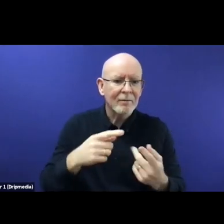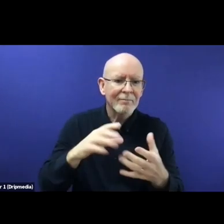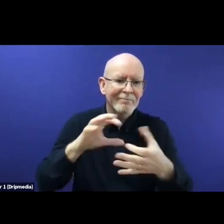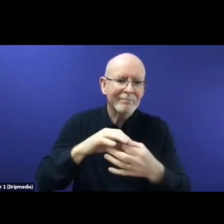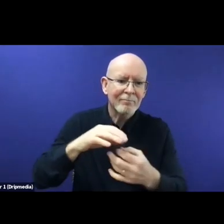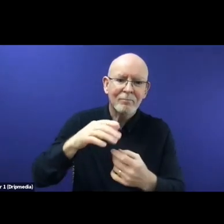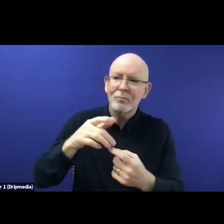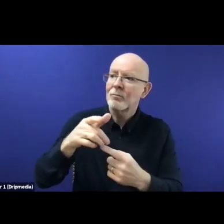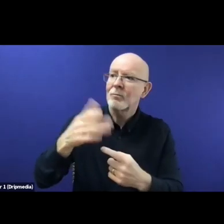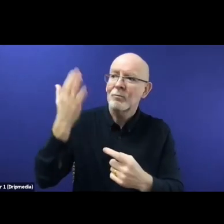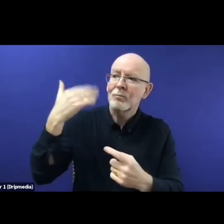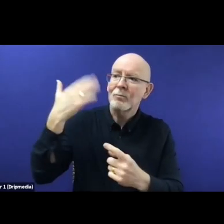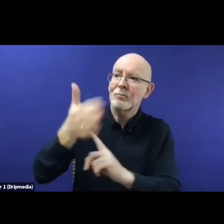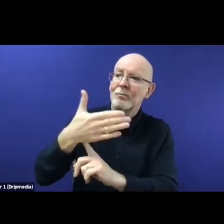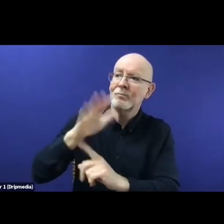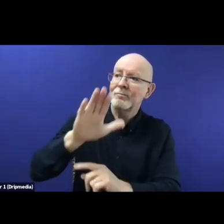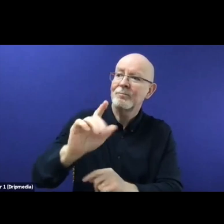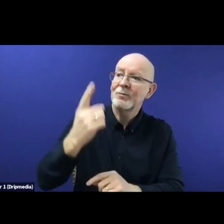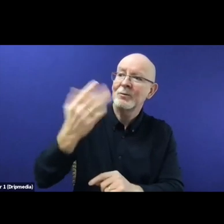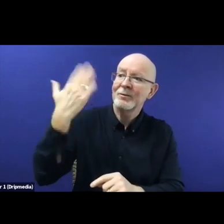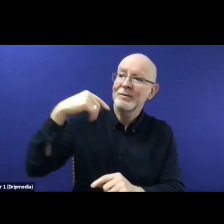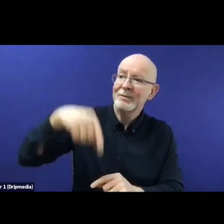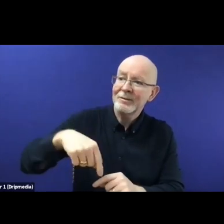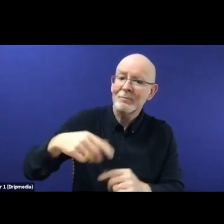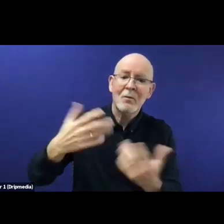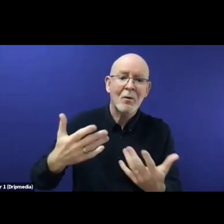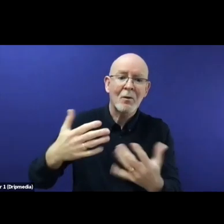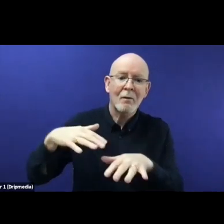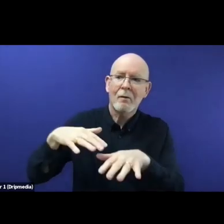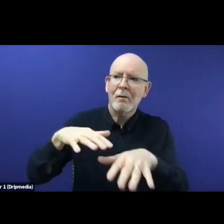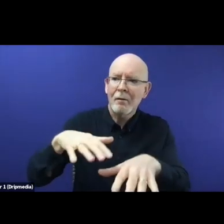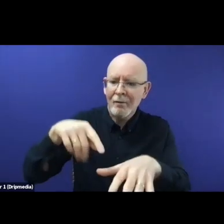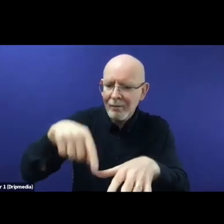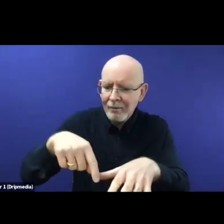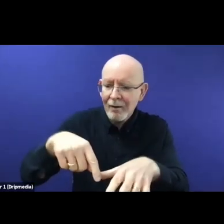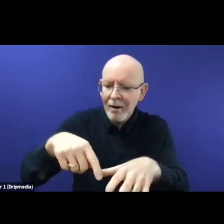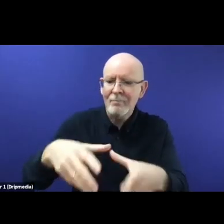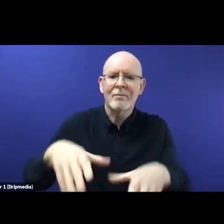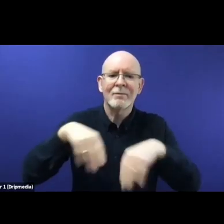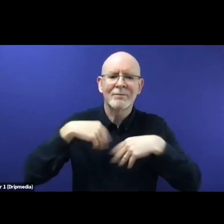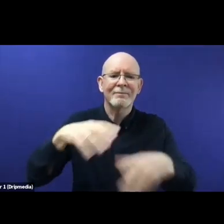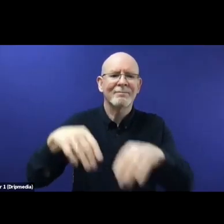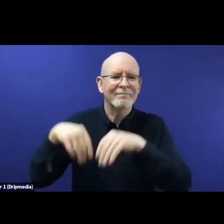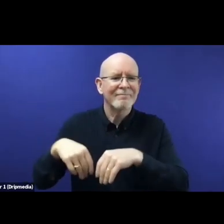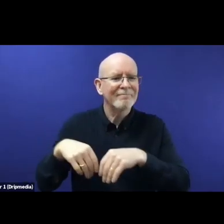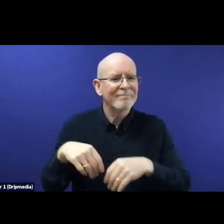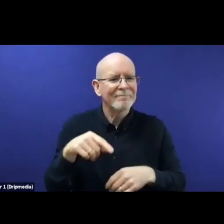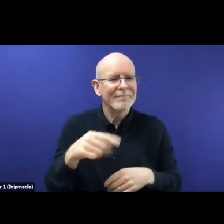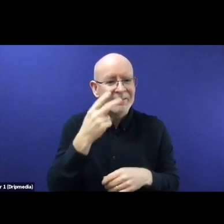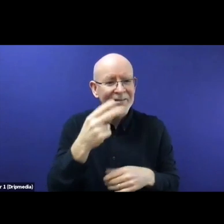this, but as you all know, the mutual trust is a fundamental precondition for the